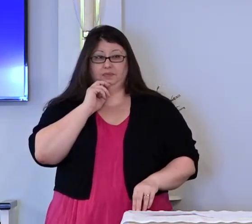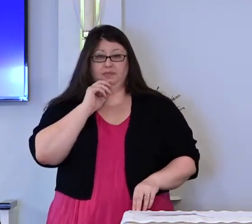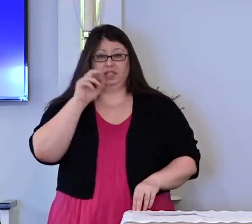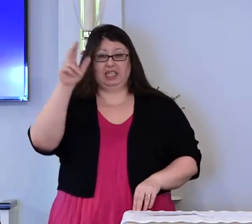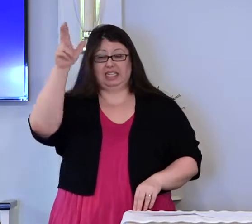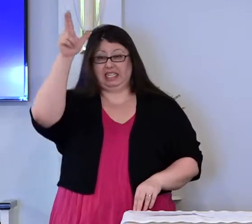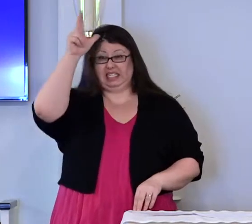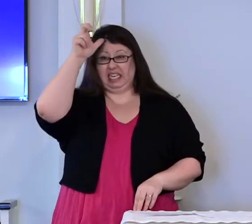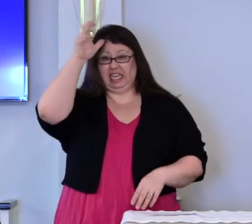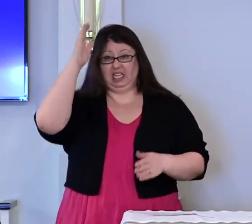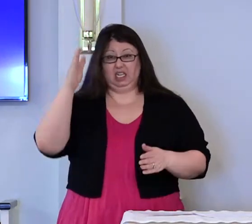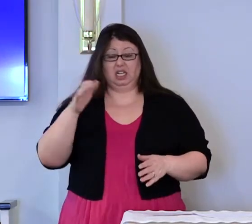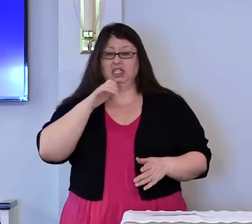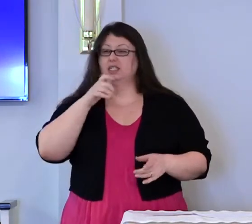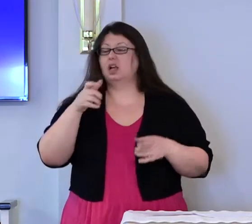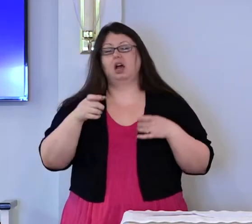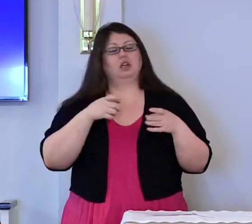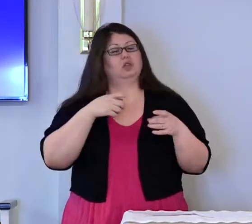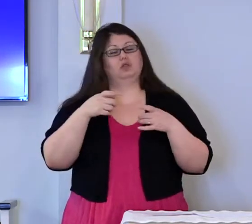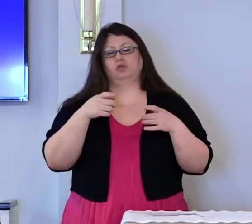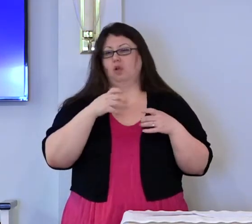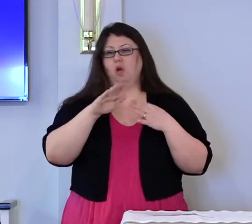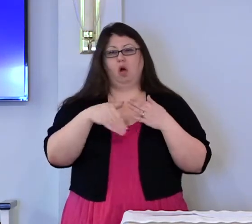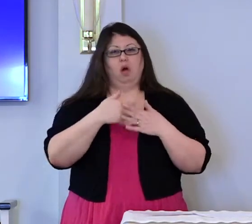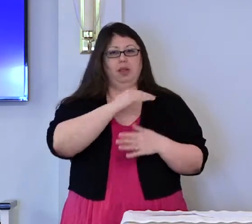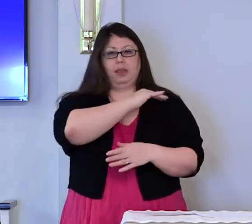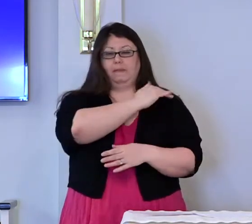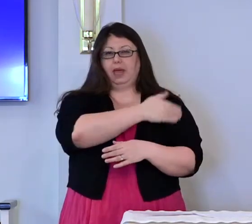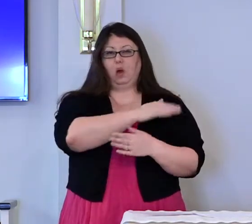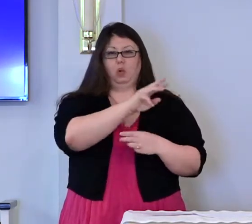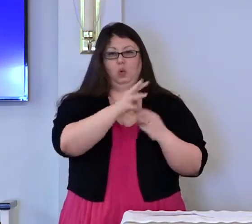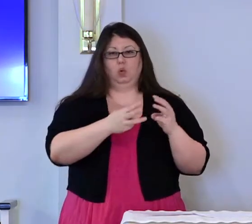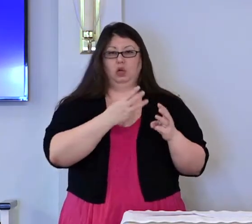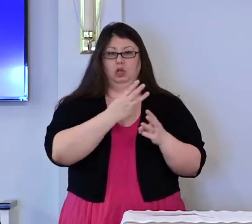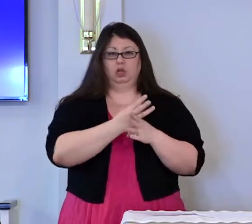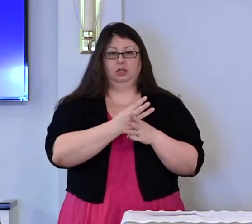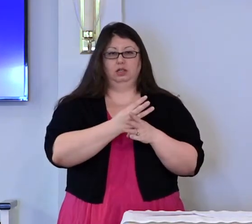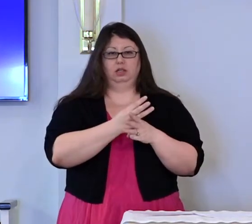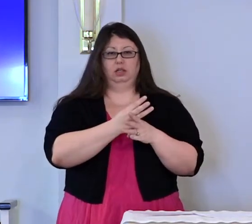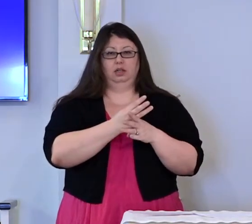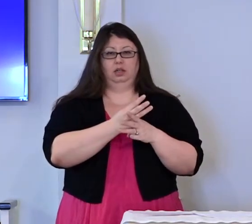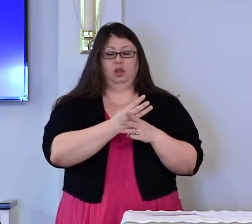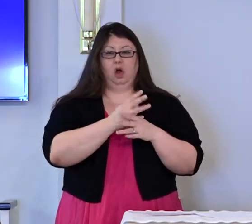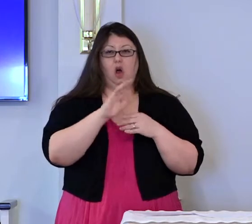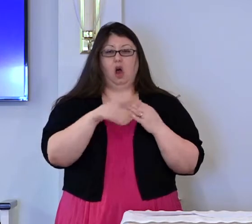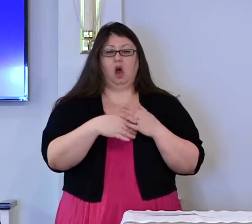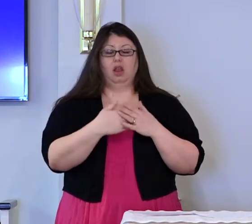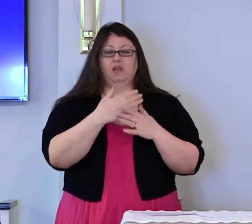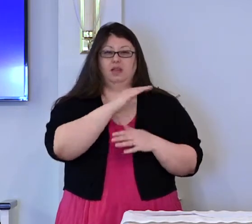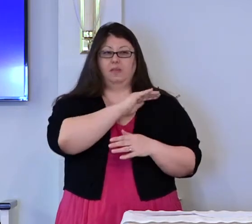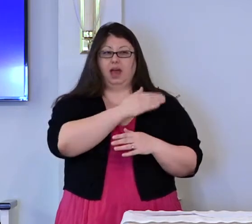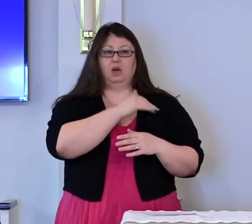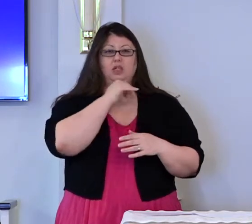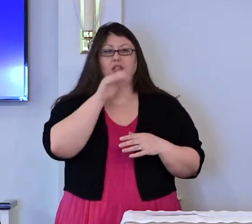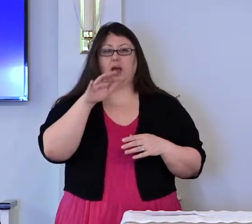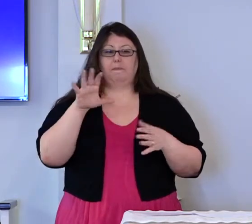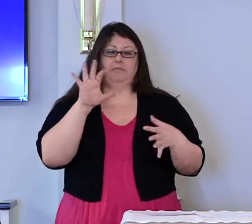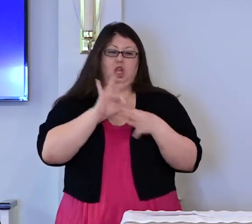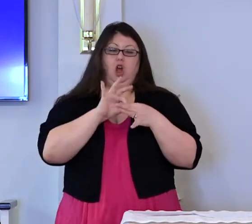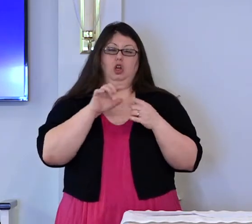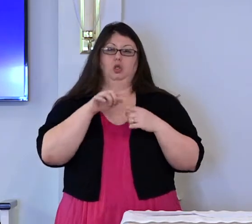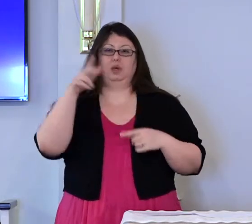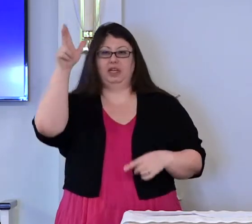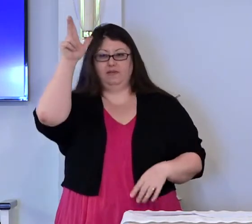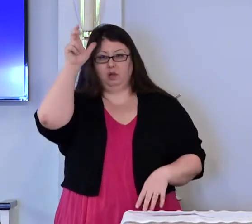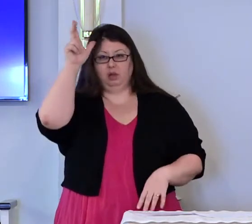Satan does not control all the power of the world. All of it does not belong to